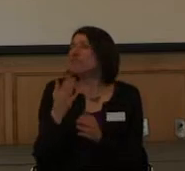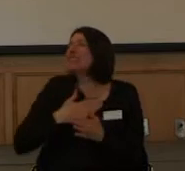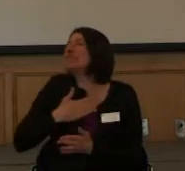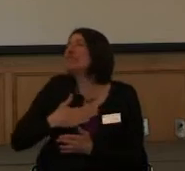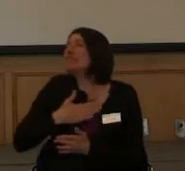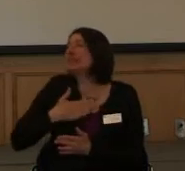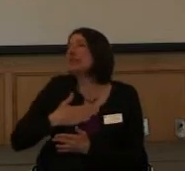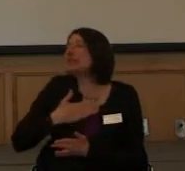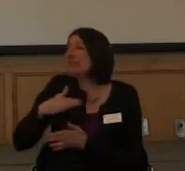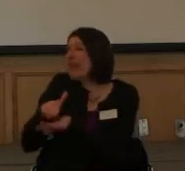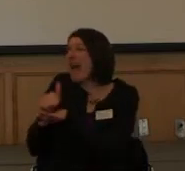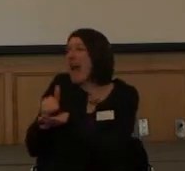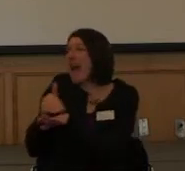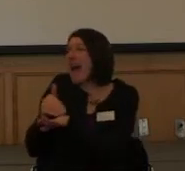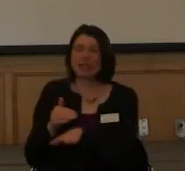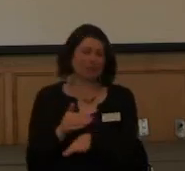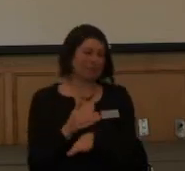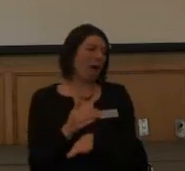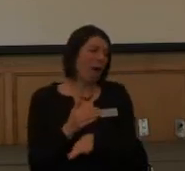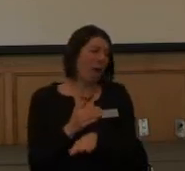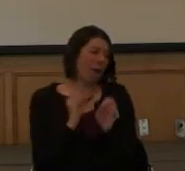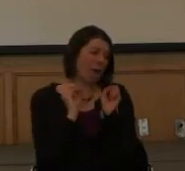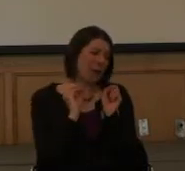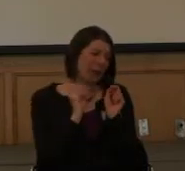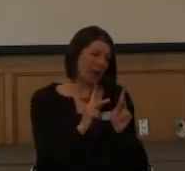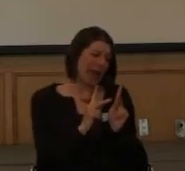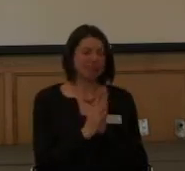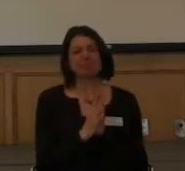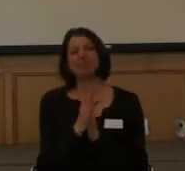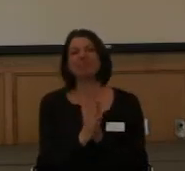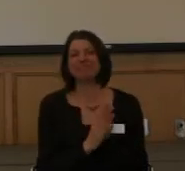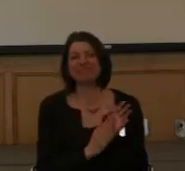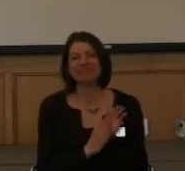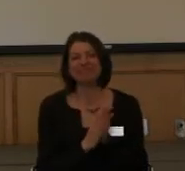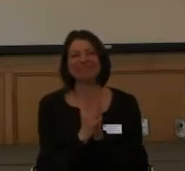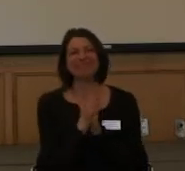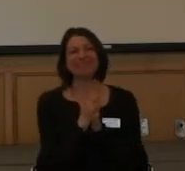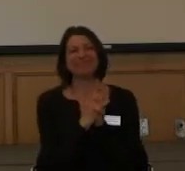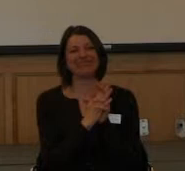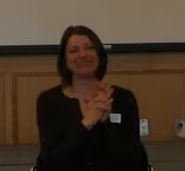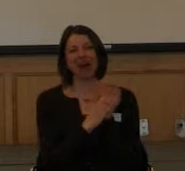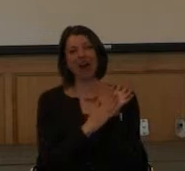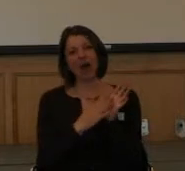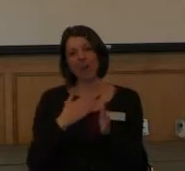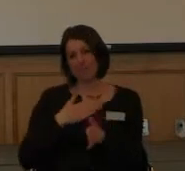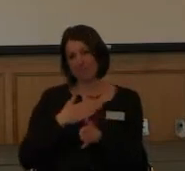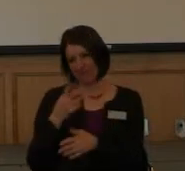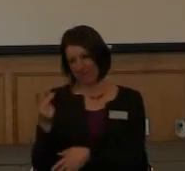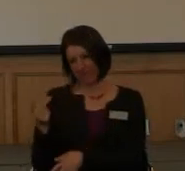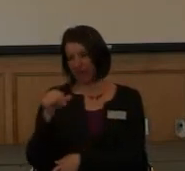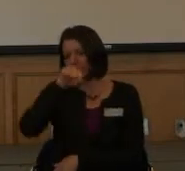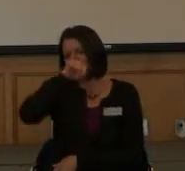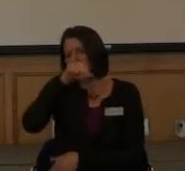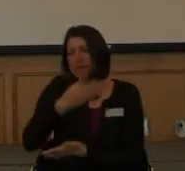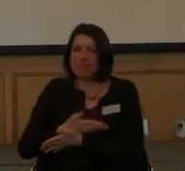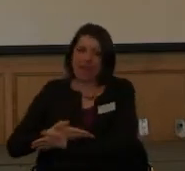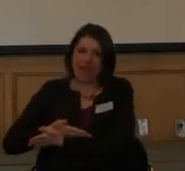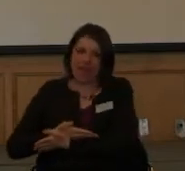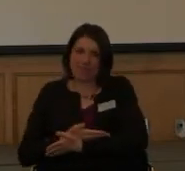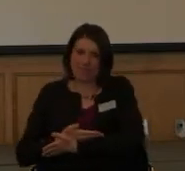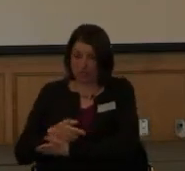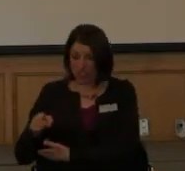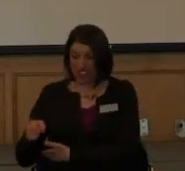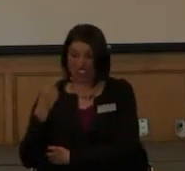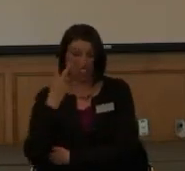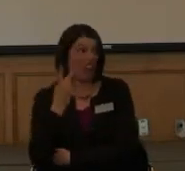And they're like, can I play your dog? I'm like, yeah, you can. And my dog loves babies. So, you know, and she sees a